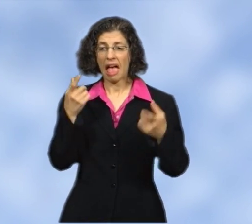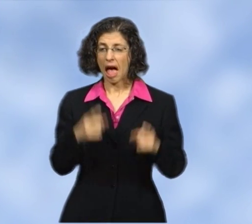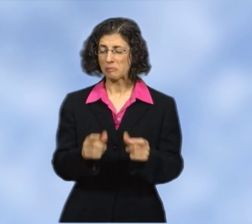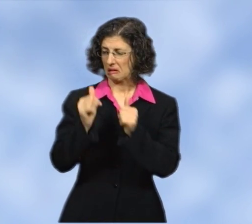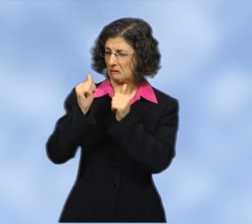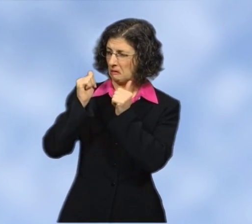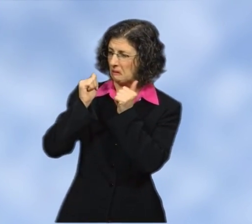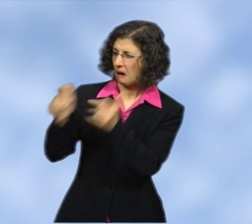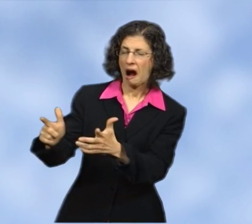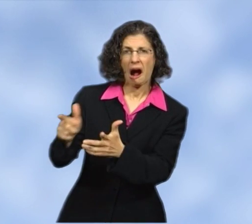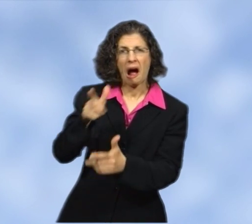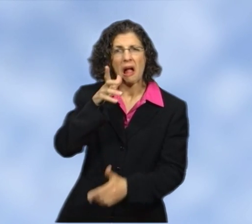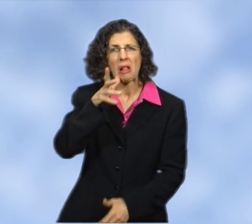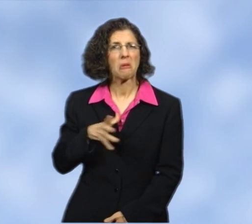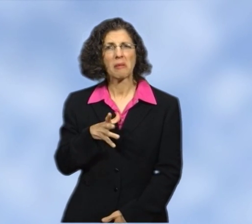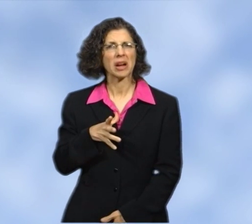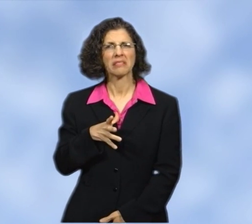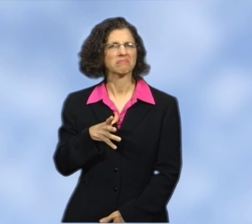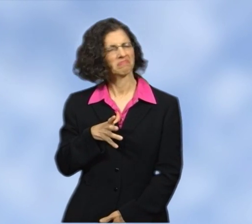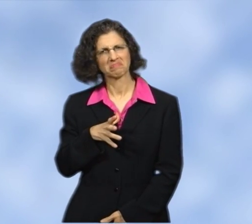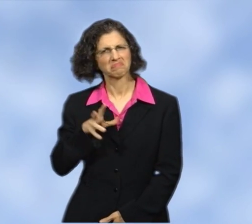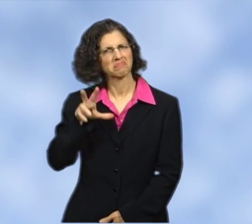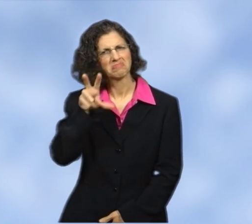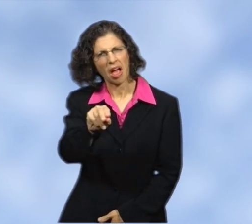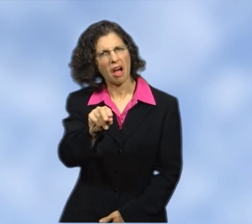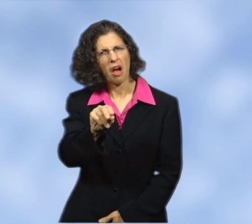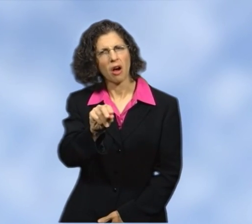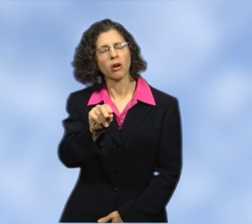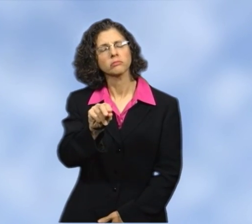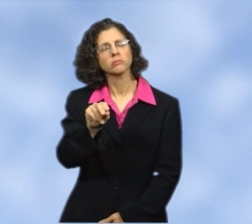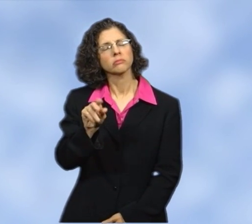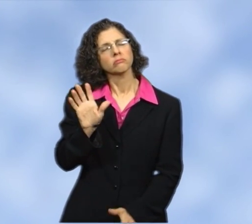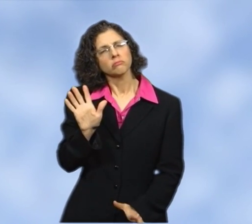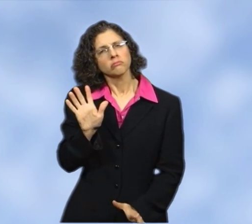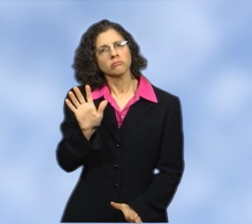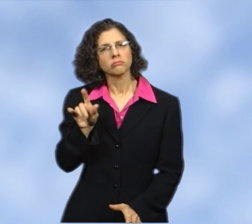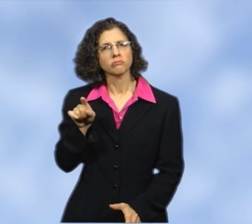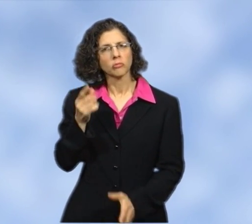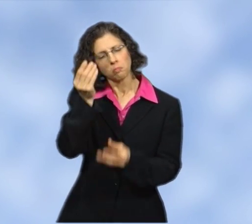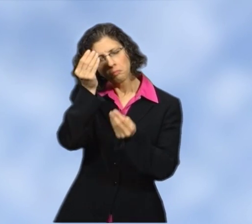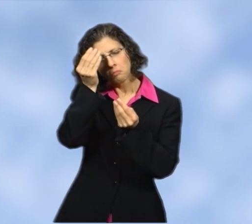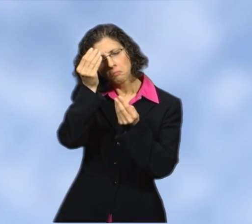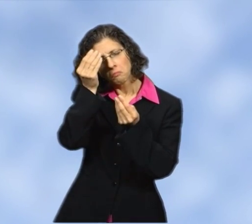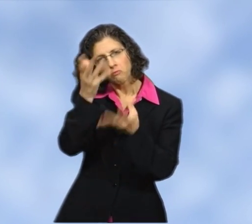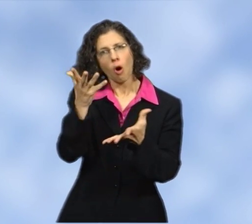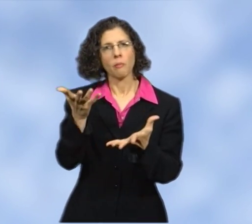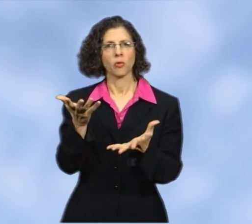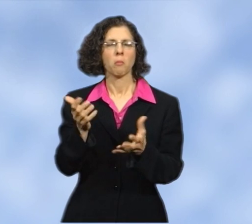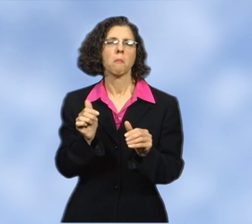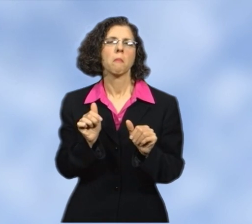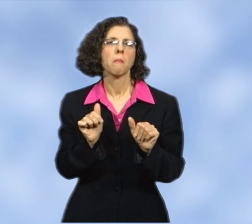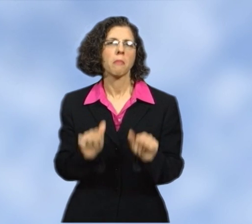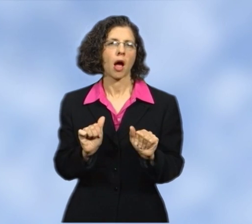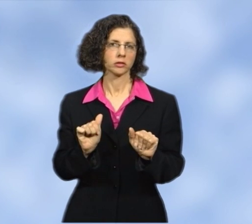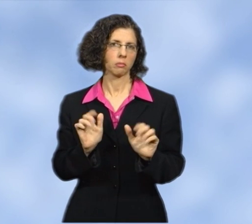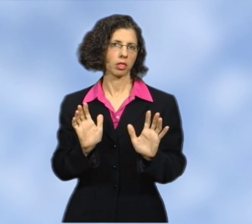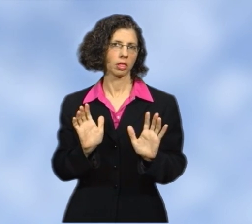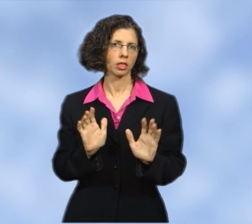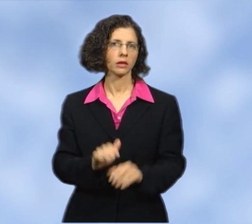This did not happen to all women, but it is a potential side effect.